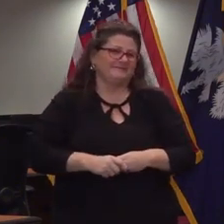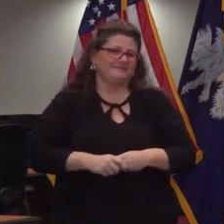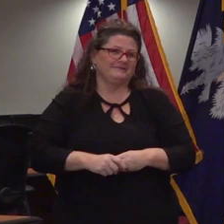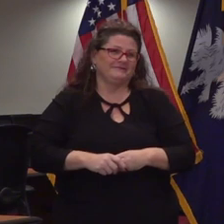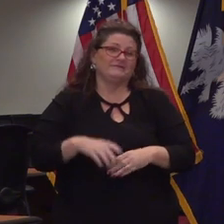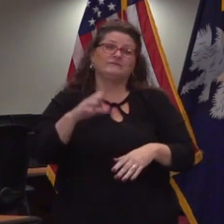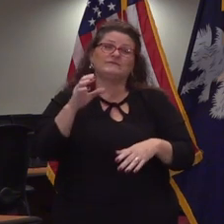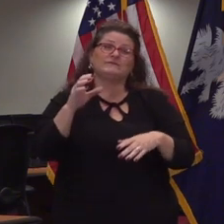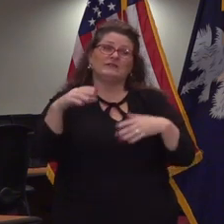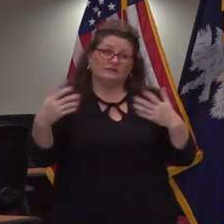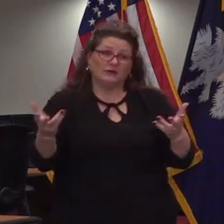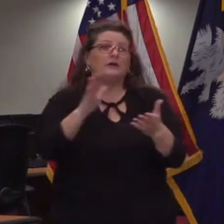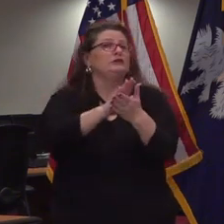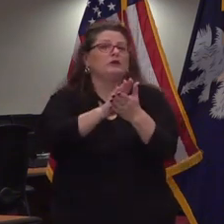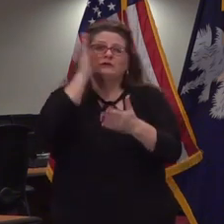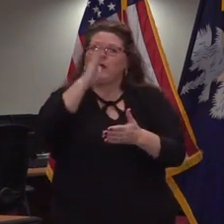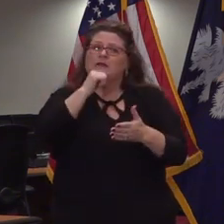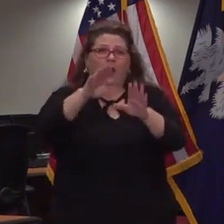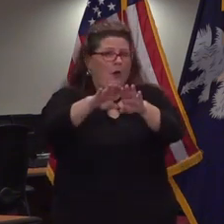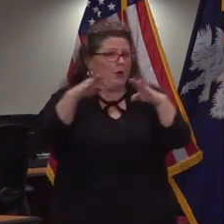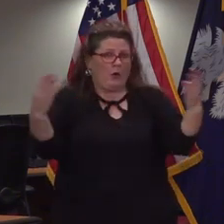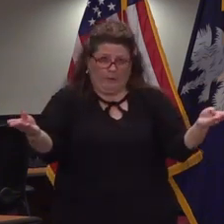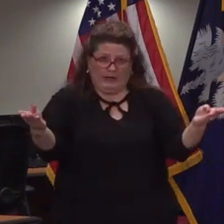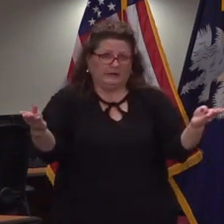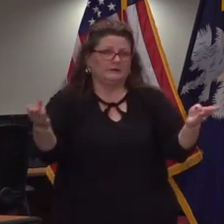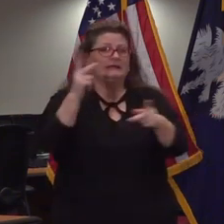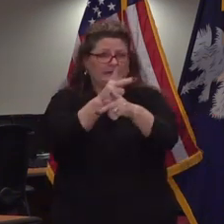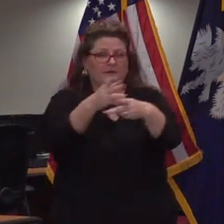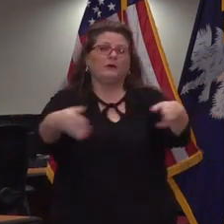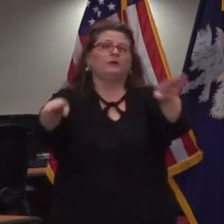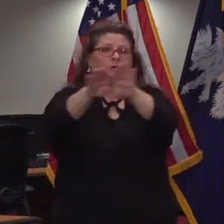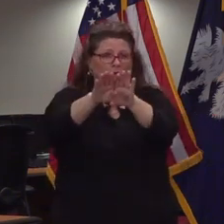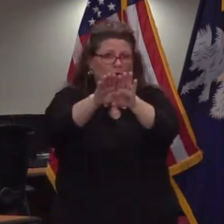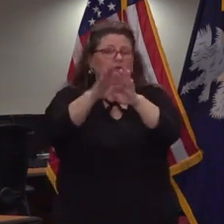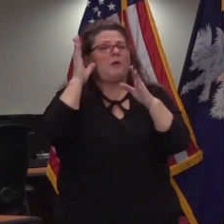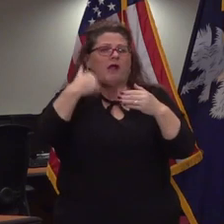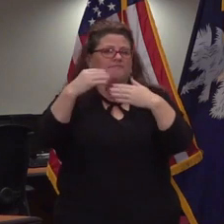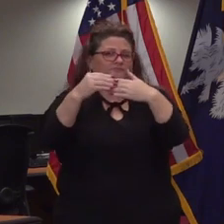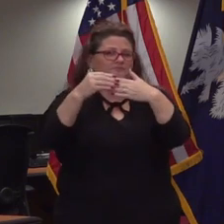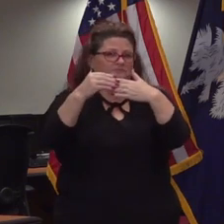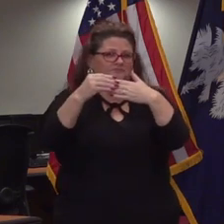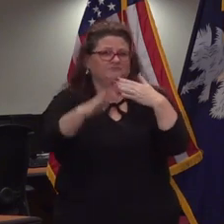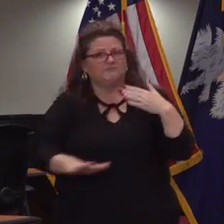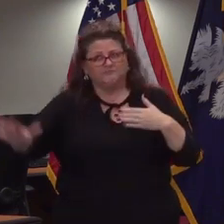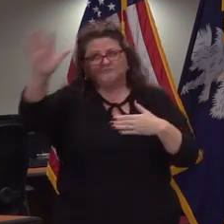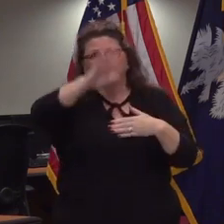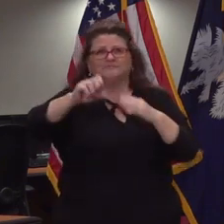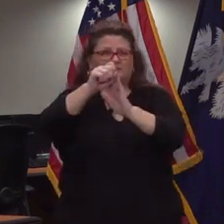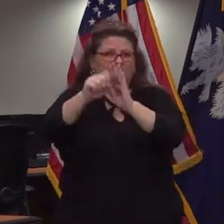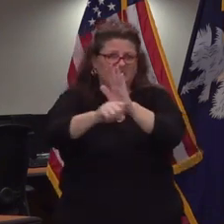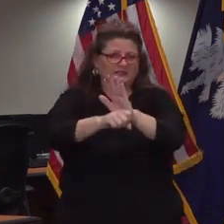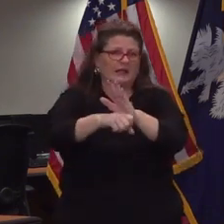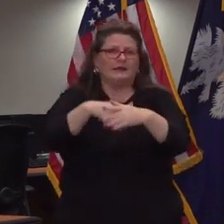again the schools will not reopen but there will be flexibility statewide for ideas for